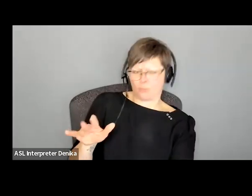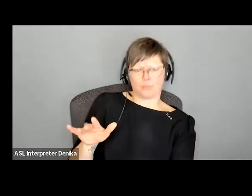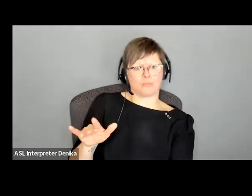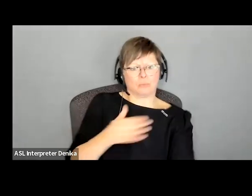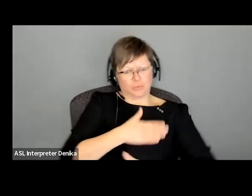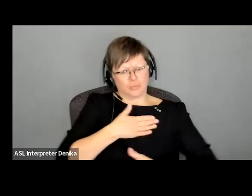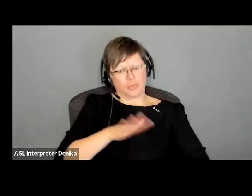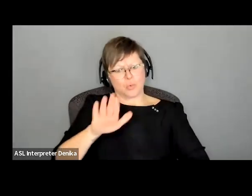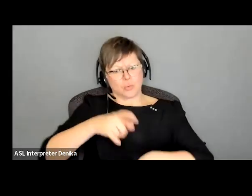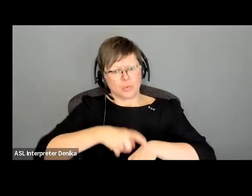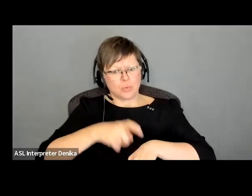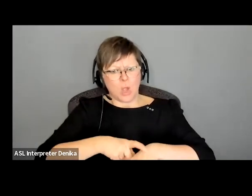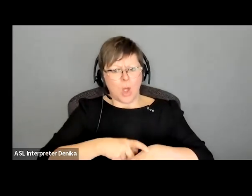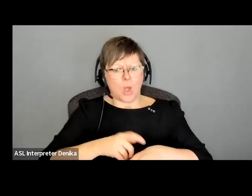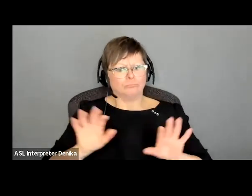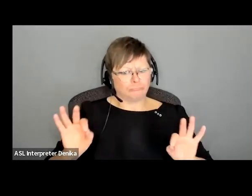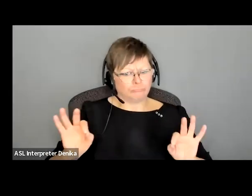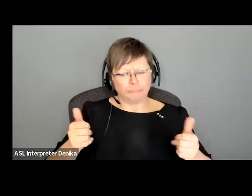room